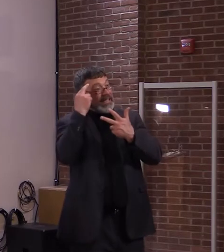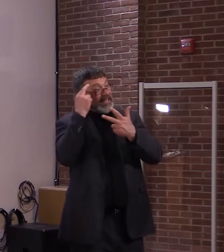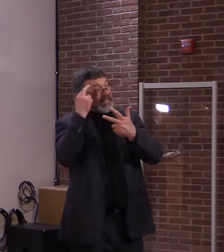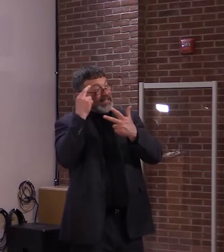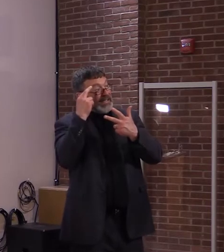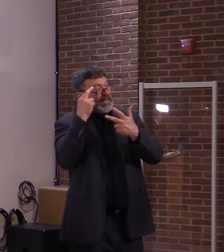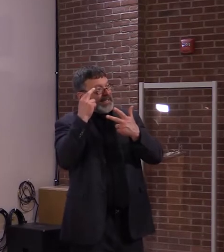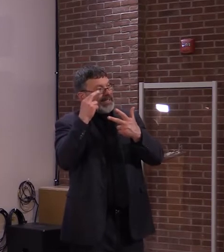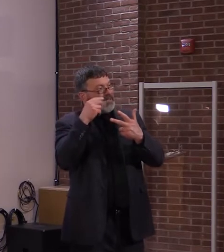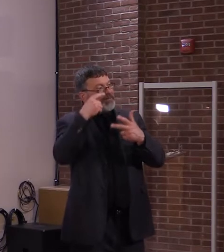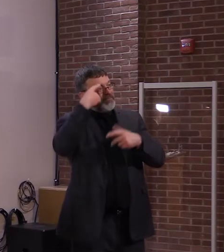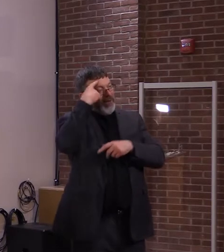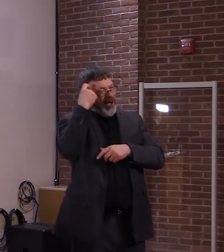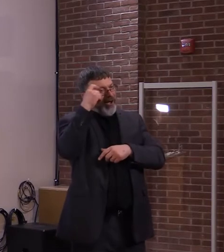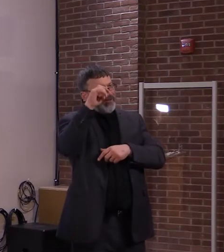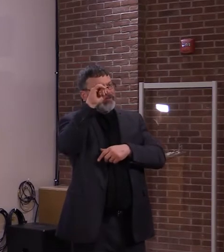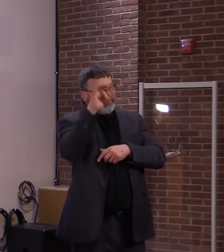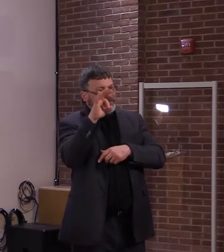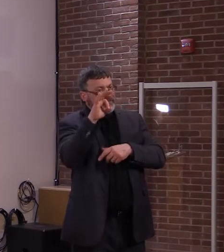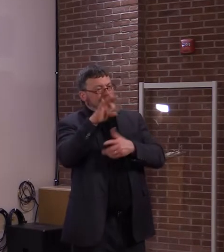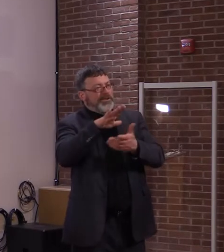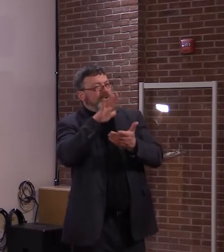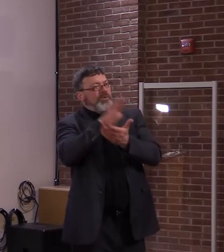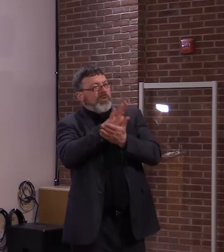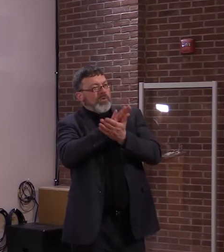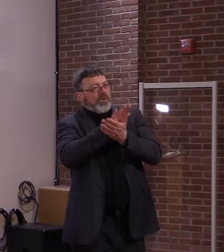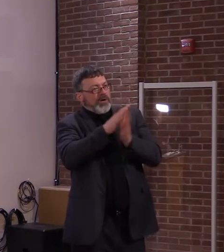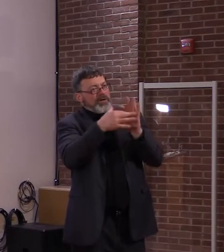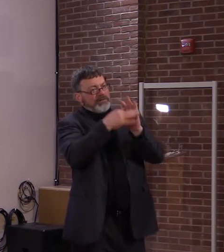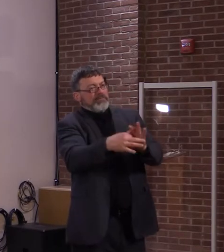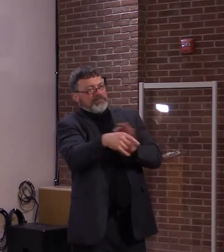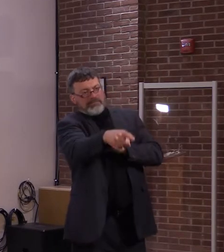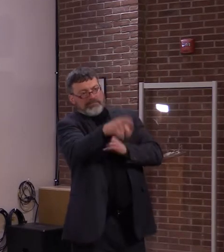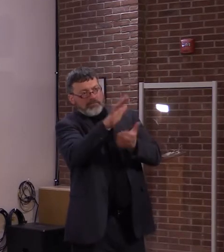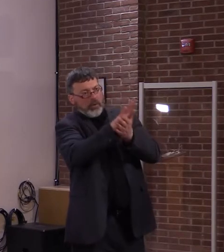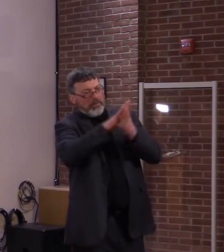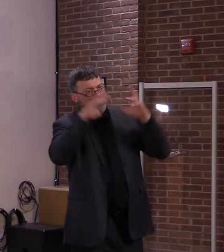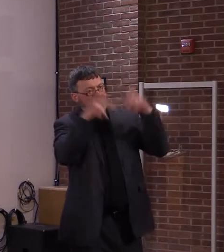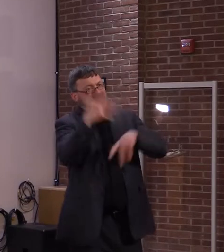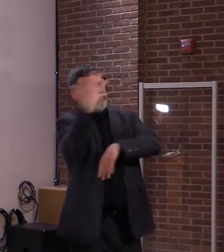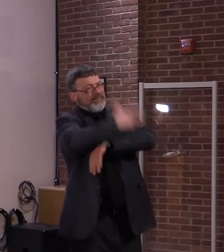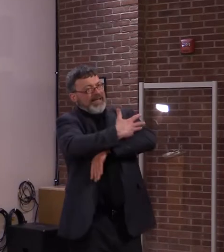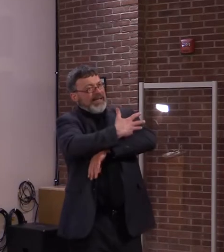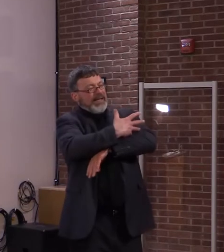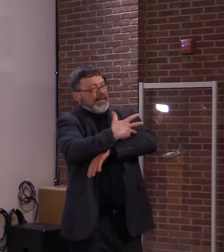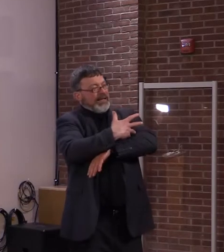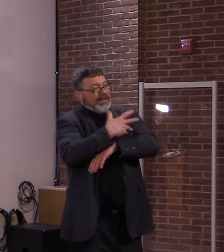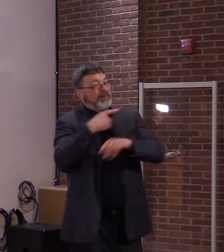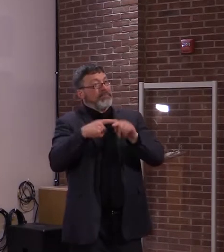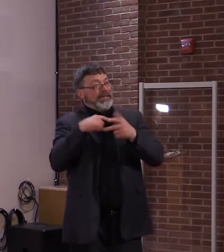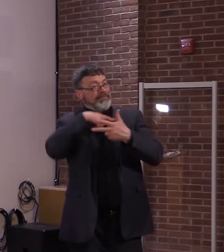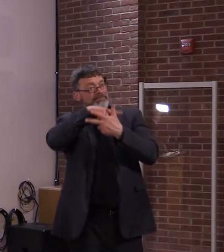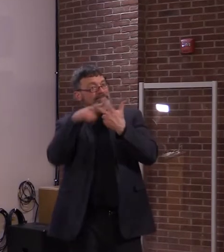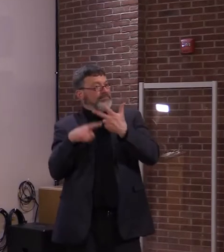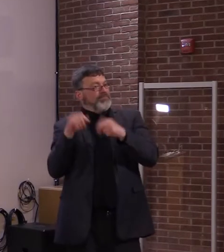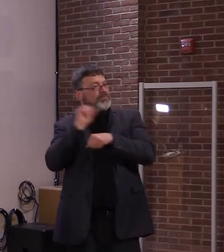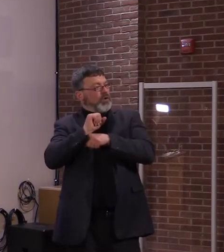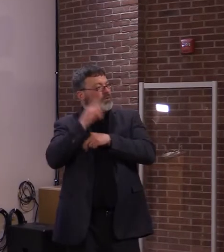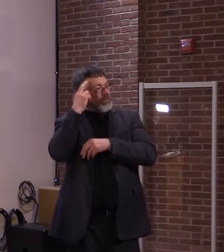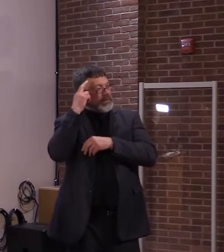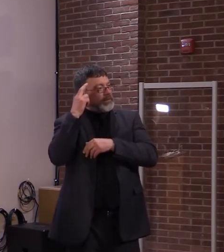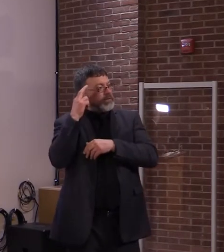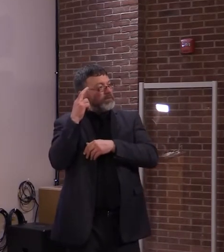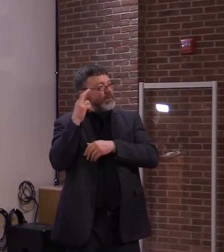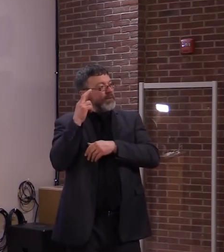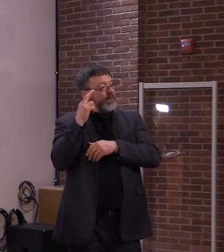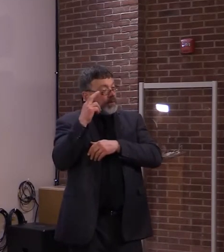-person learning. And all that coupled together with our case rates decreasing led us to believe this was the right